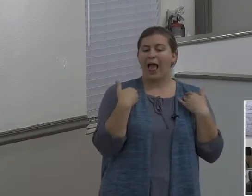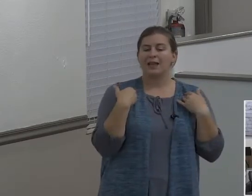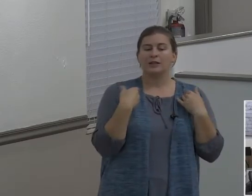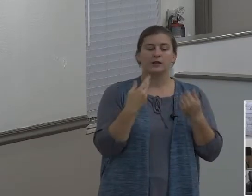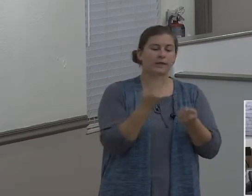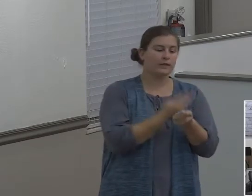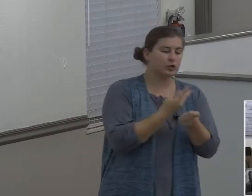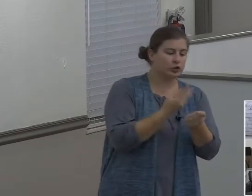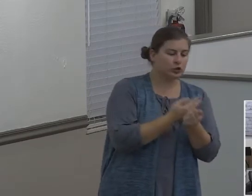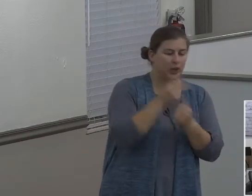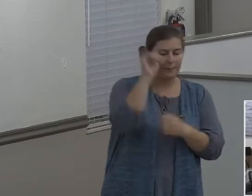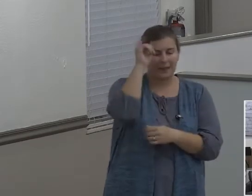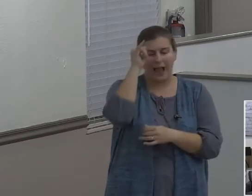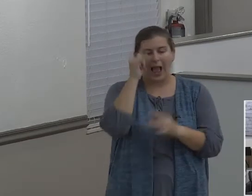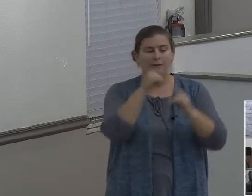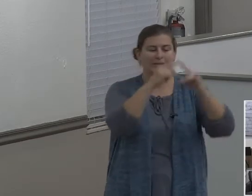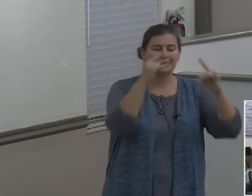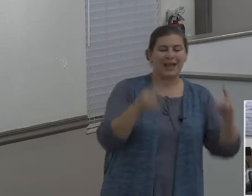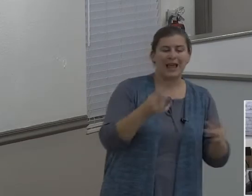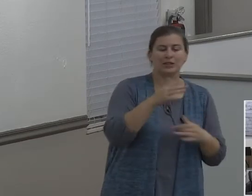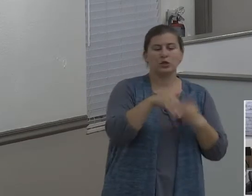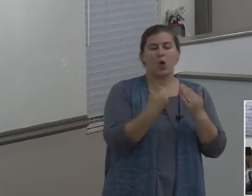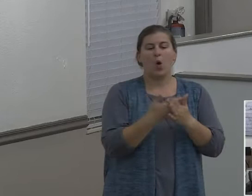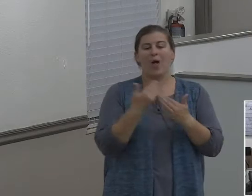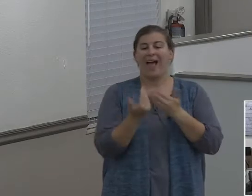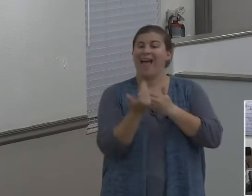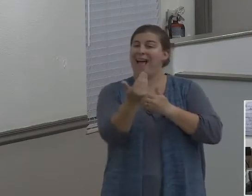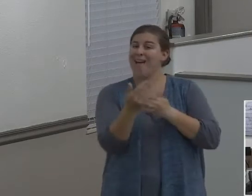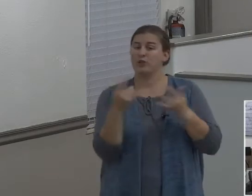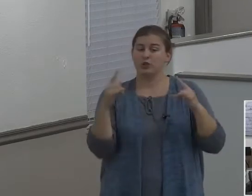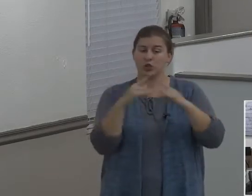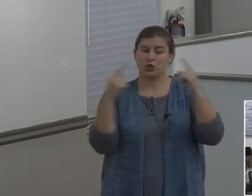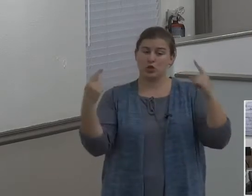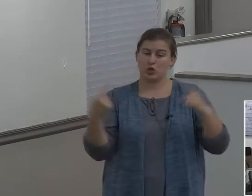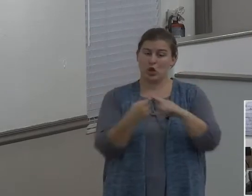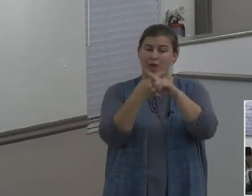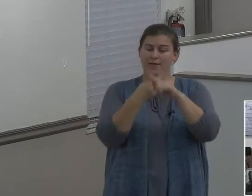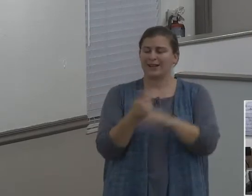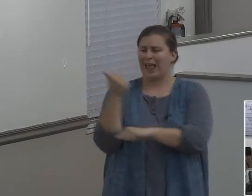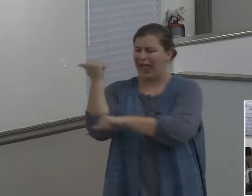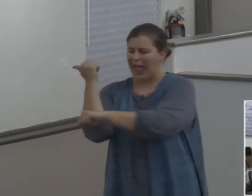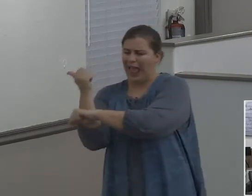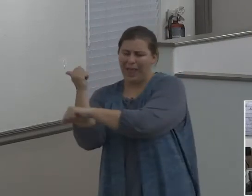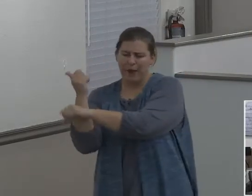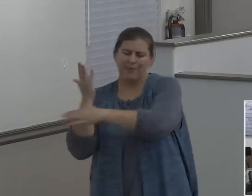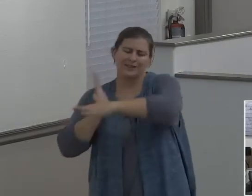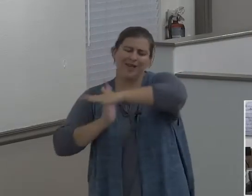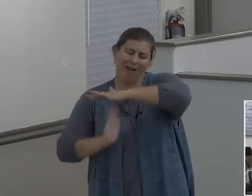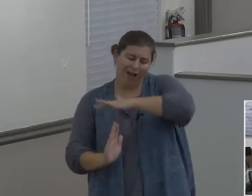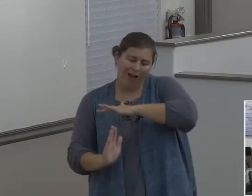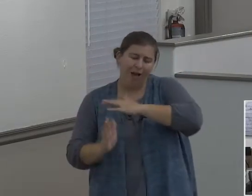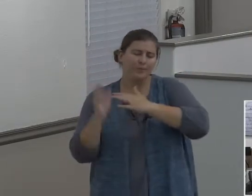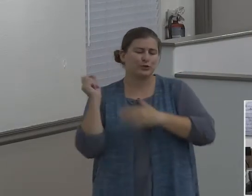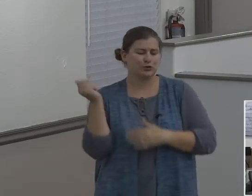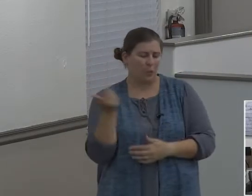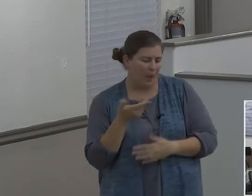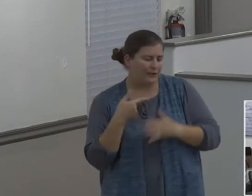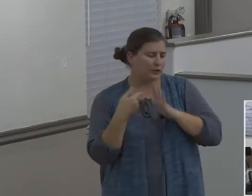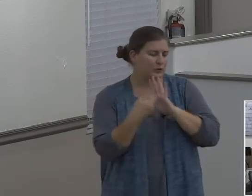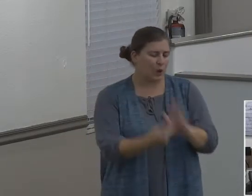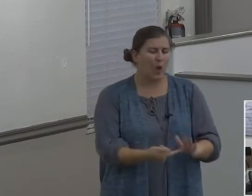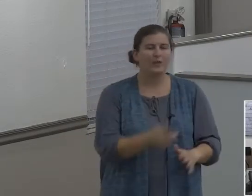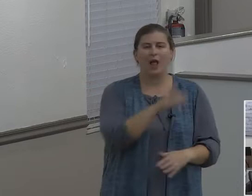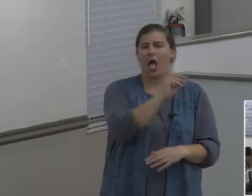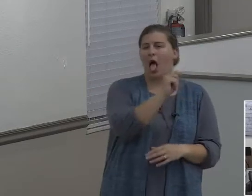And then after the conflict, and Abram is so humble and gracious and all this, you know, in verse 10, the Bible says, and Lot lifted up his